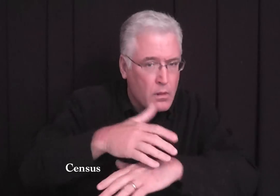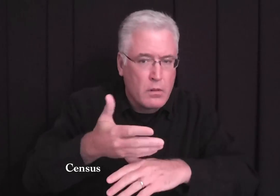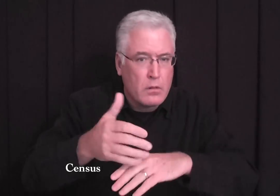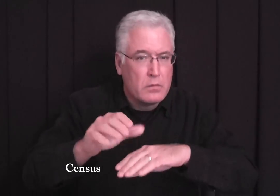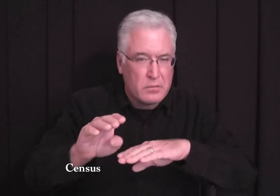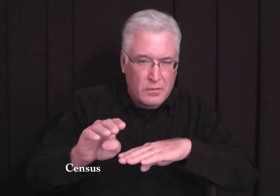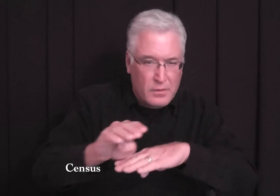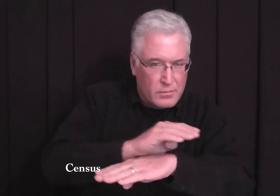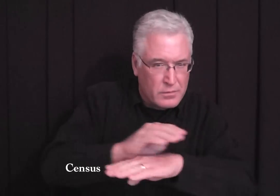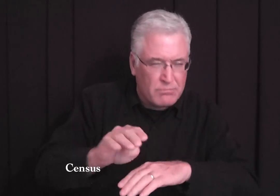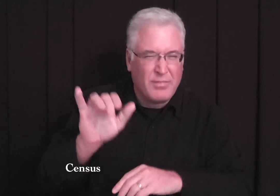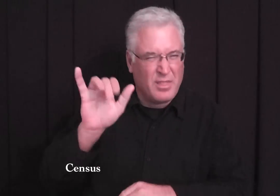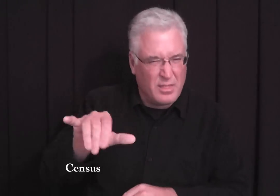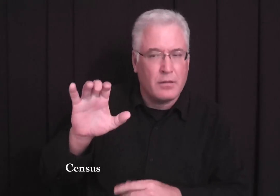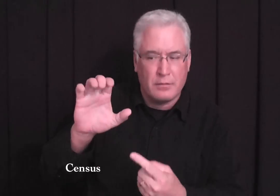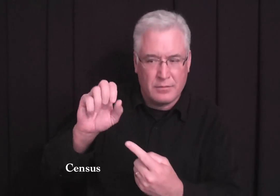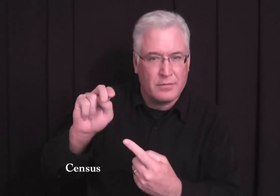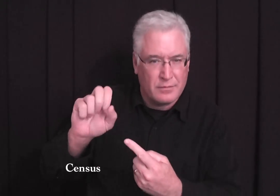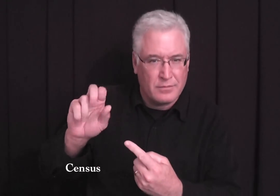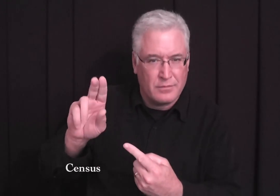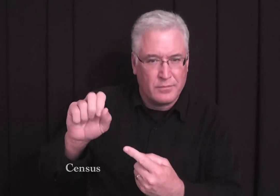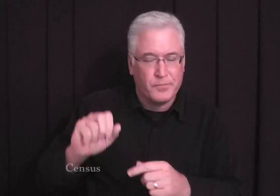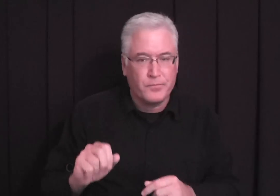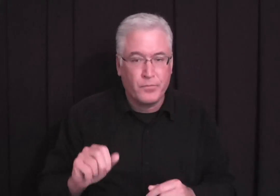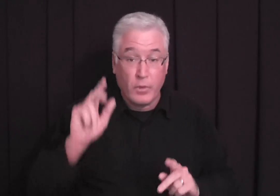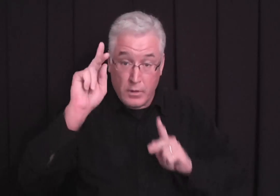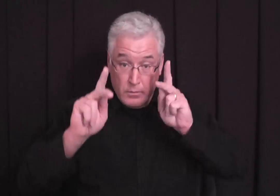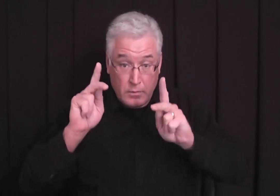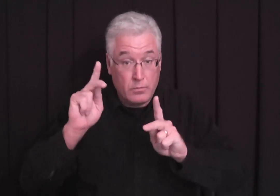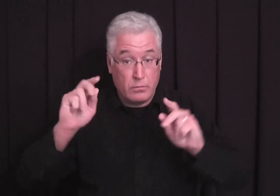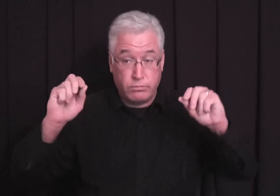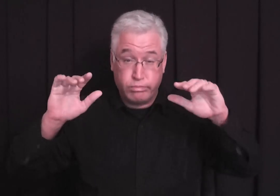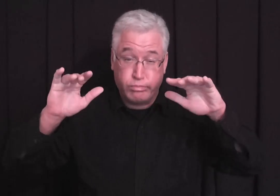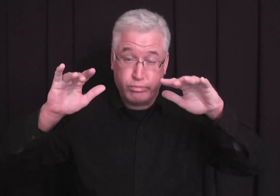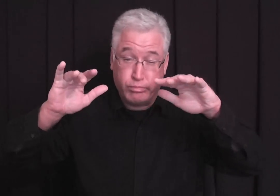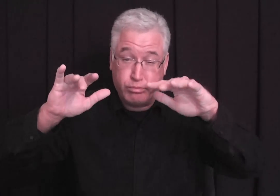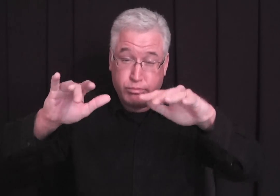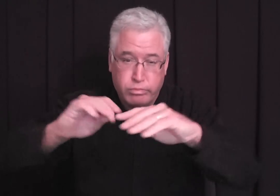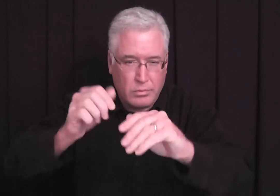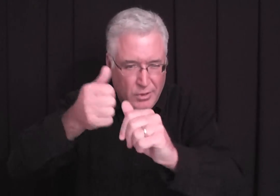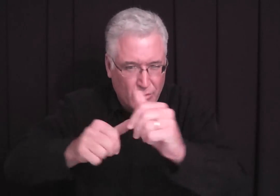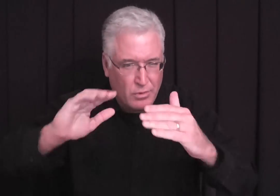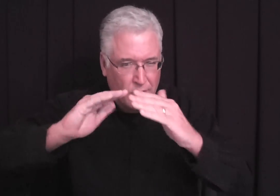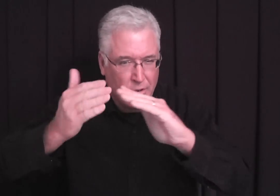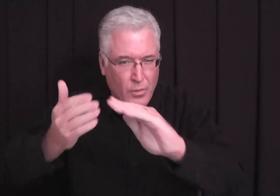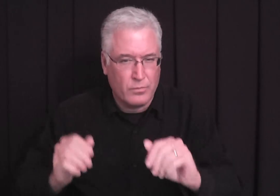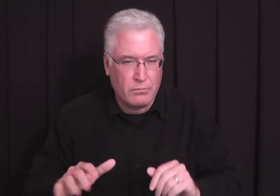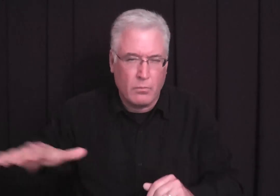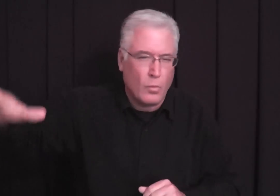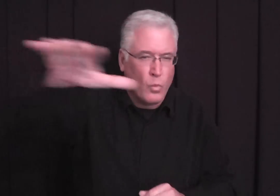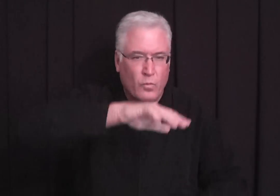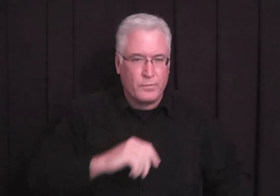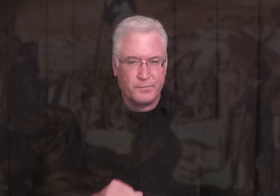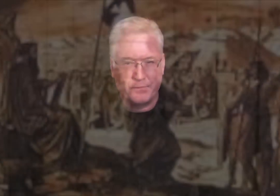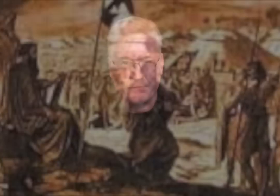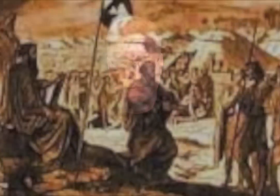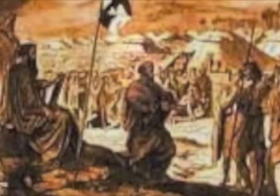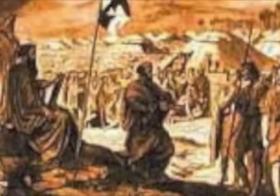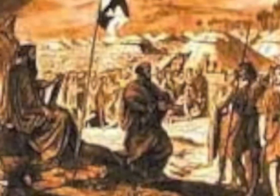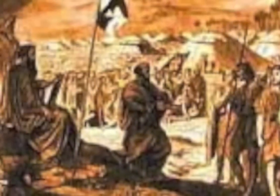their house, on their land, businesses, all of that kind of thing. So the people all gathered into each of their cities, all around the